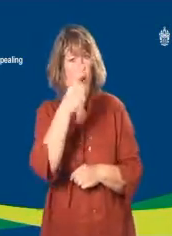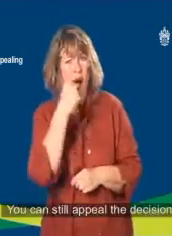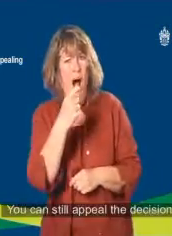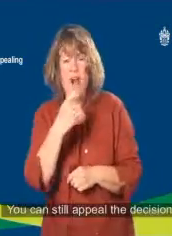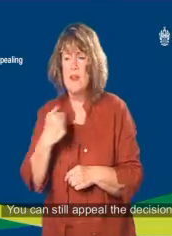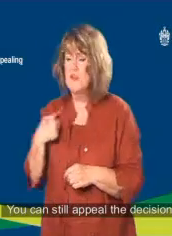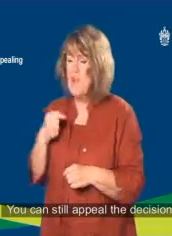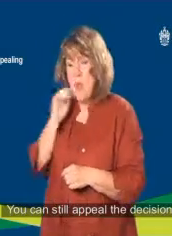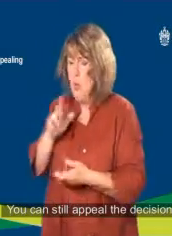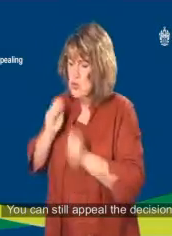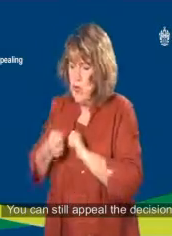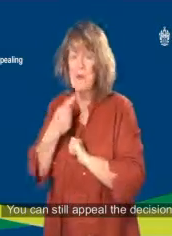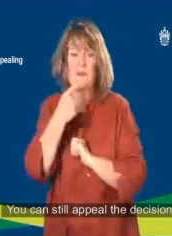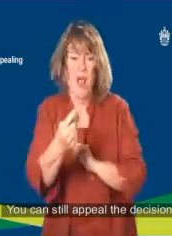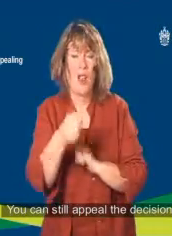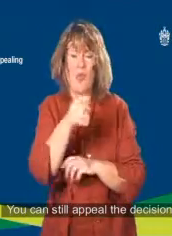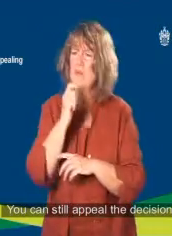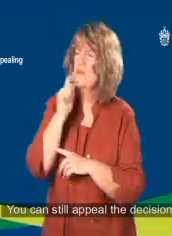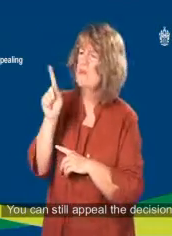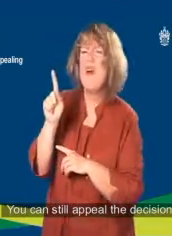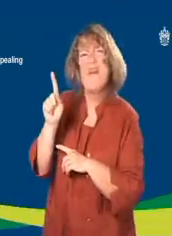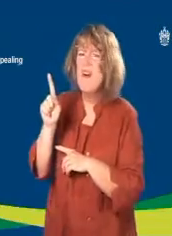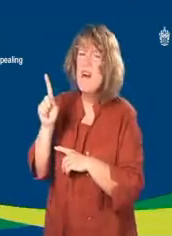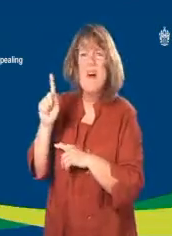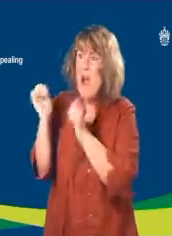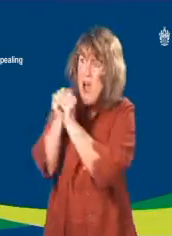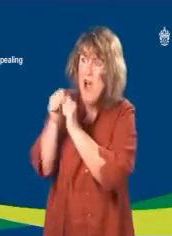you can still appeal the decision You can